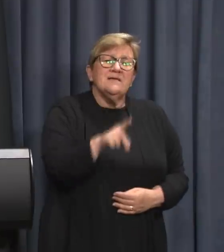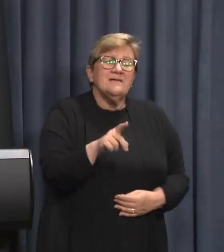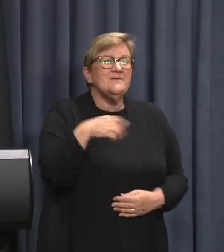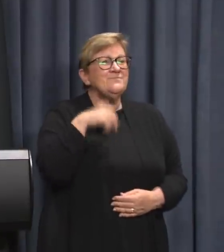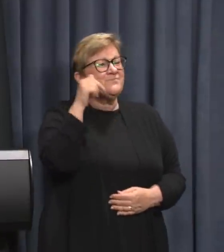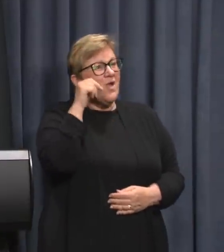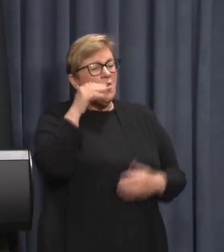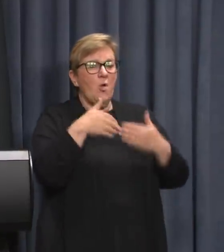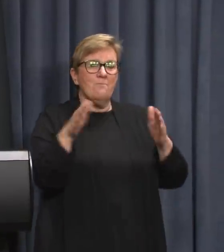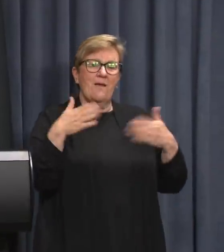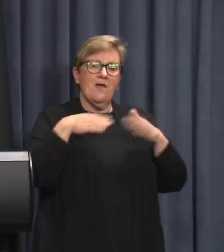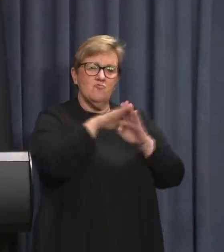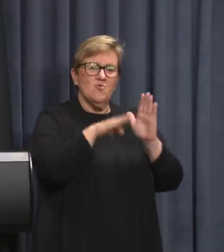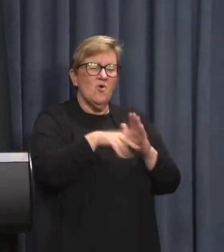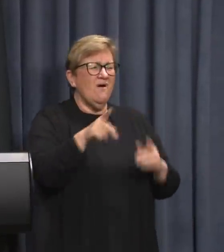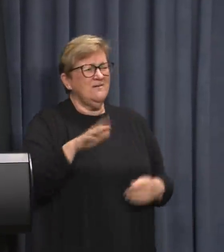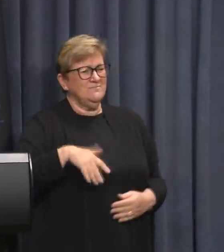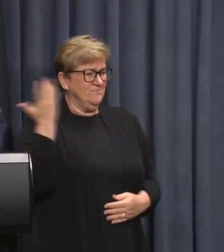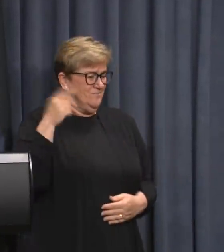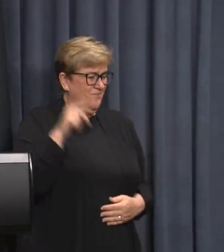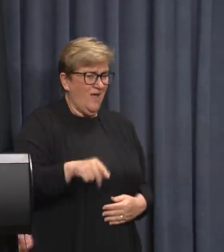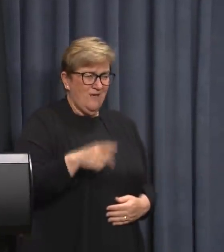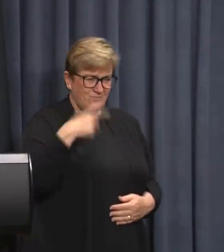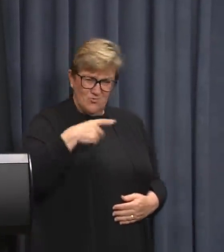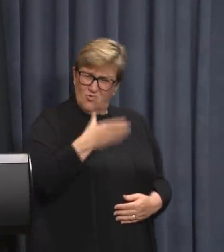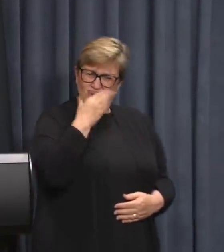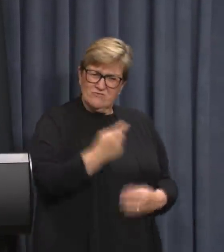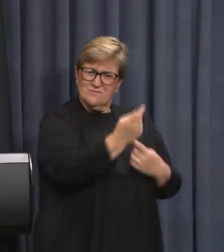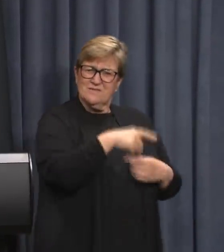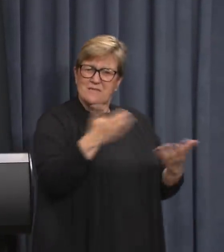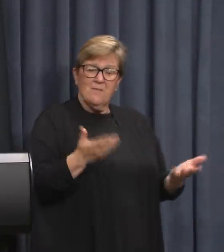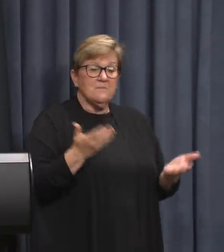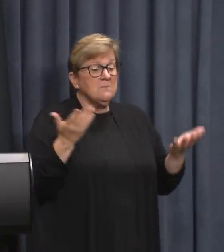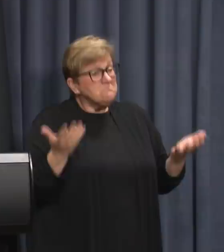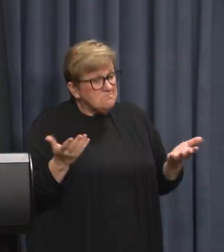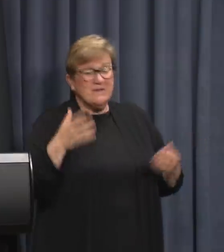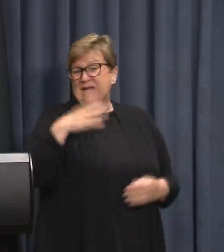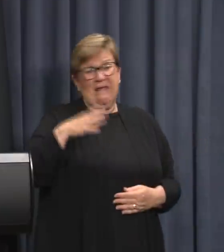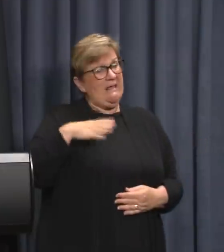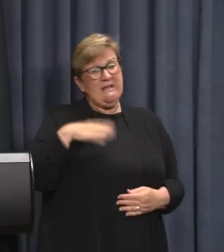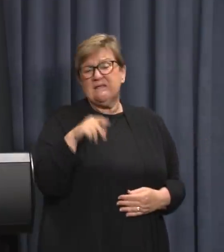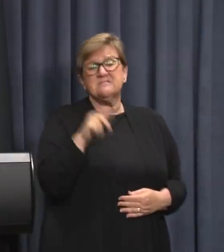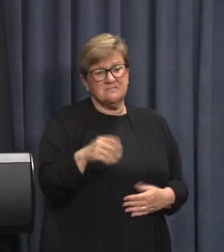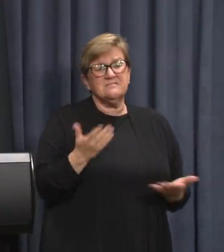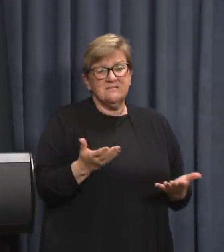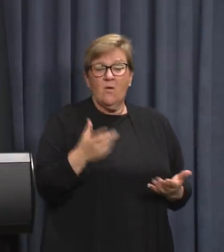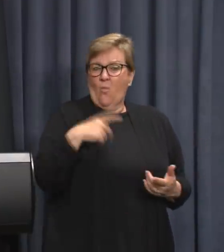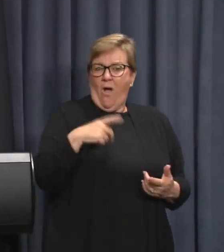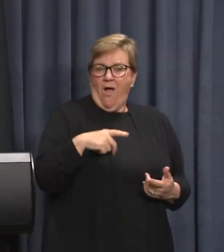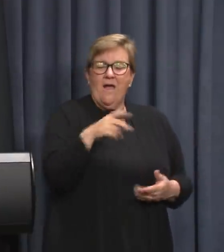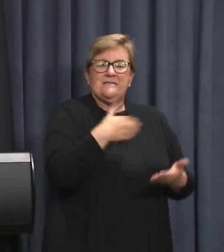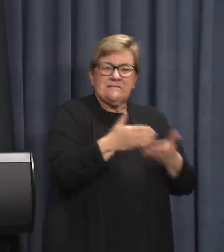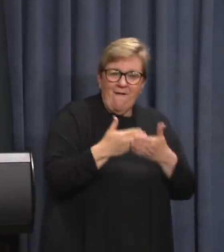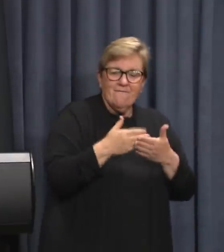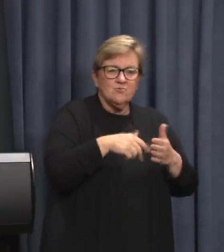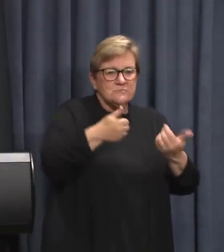know public health rules are not the news we wanted to hear just before Christmas but they are necessary. To keep us safe and